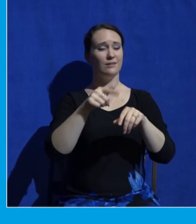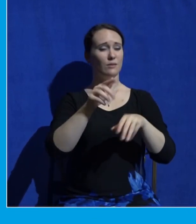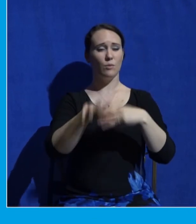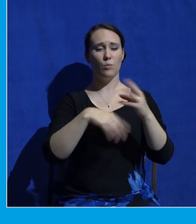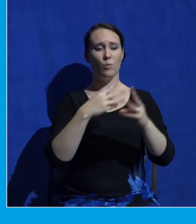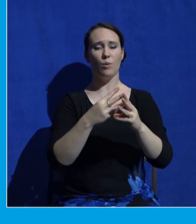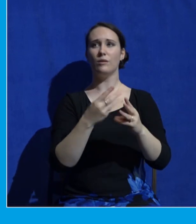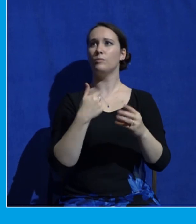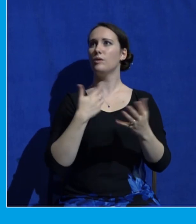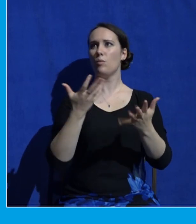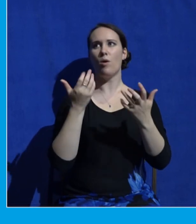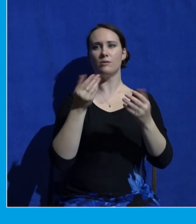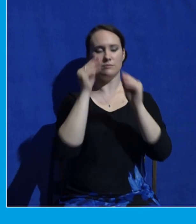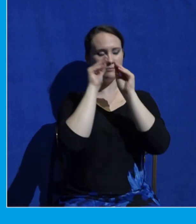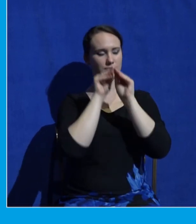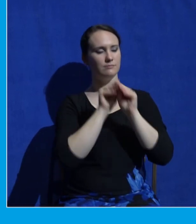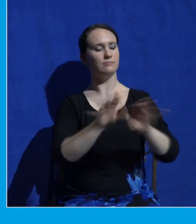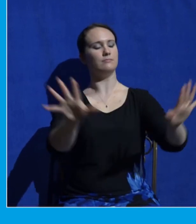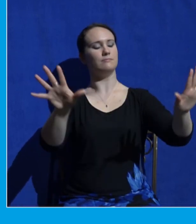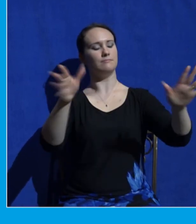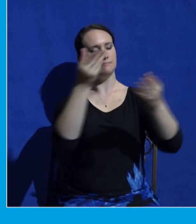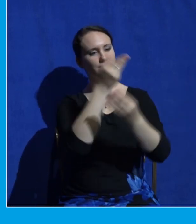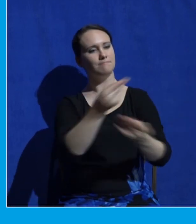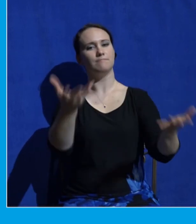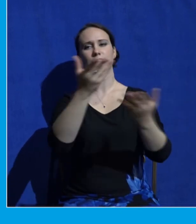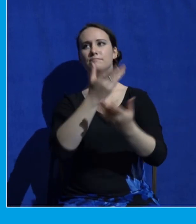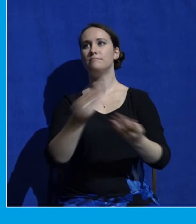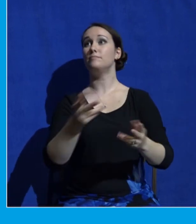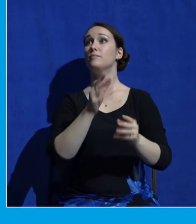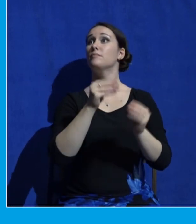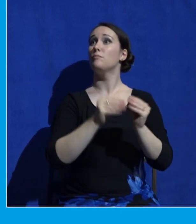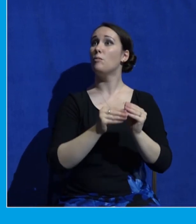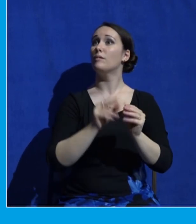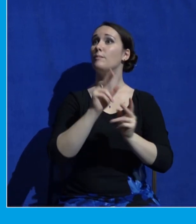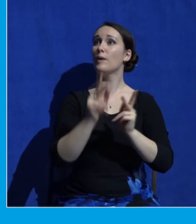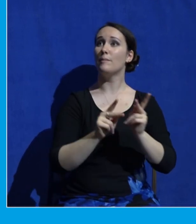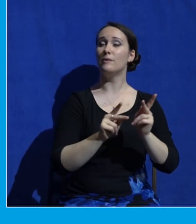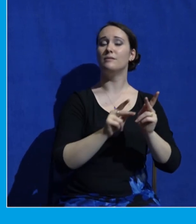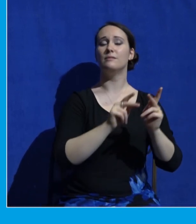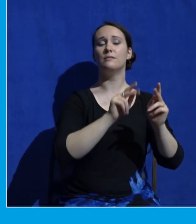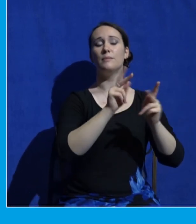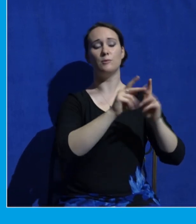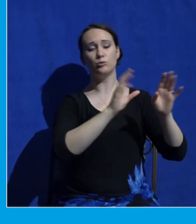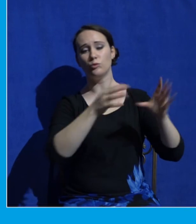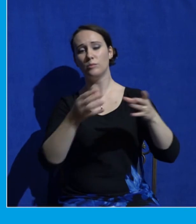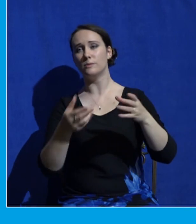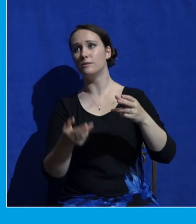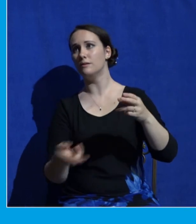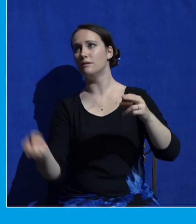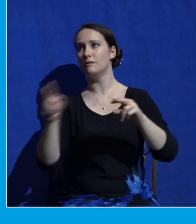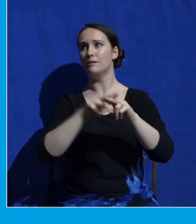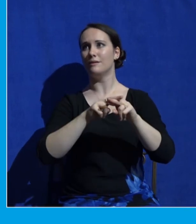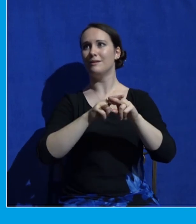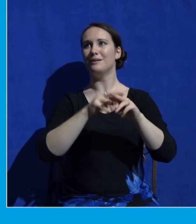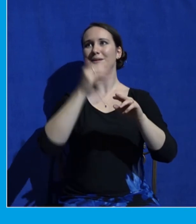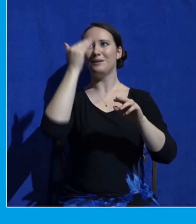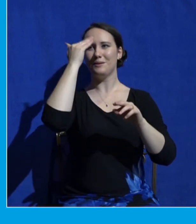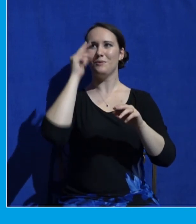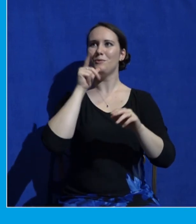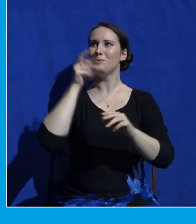more and more people more and more nations might see you Jesus for who you are and